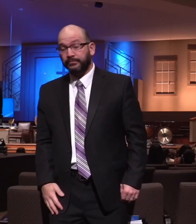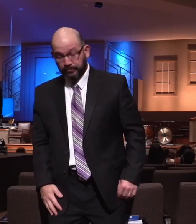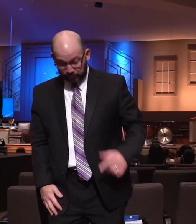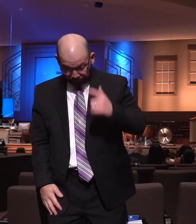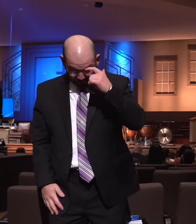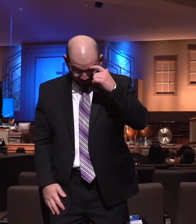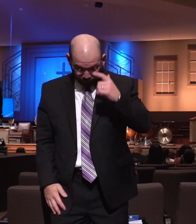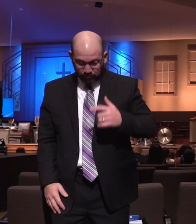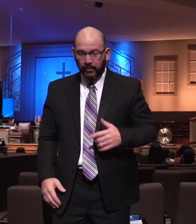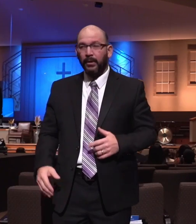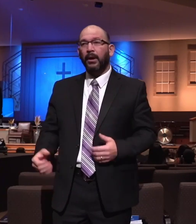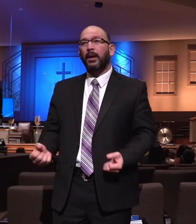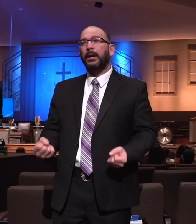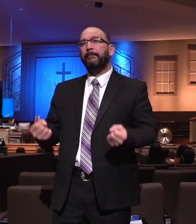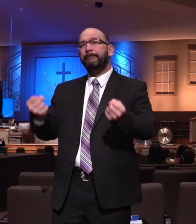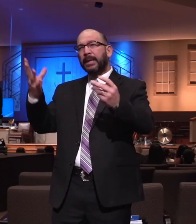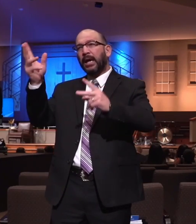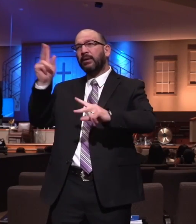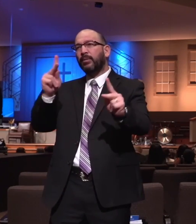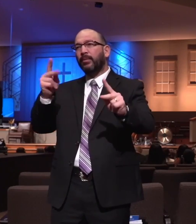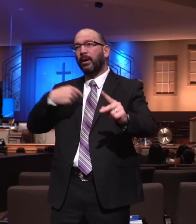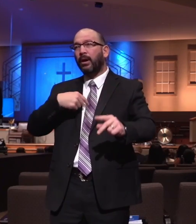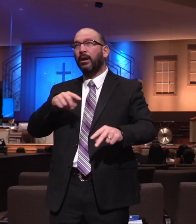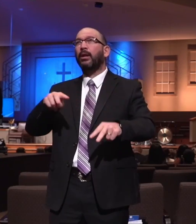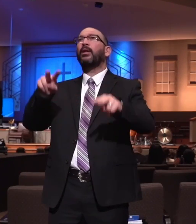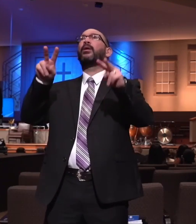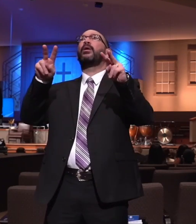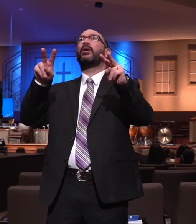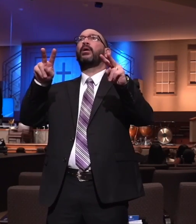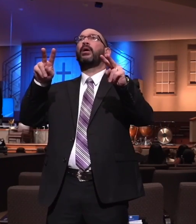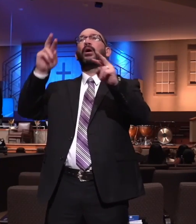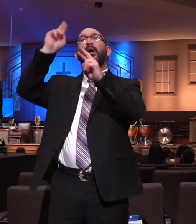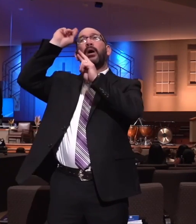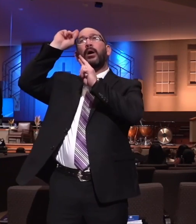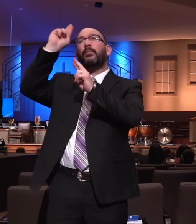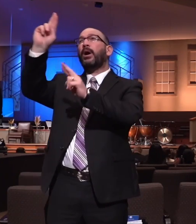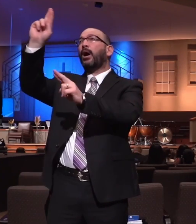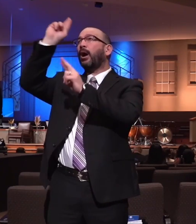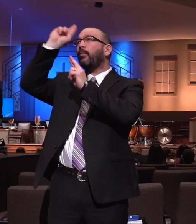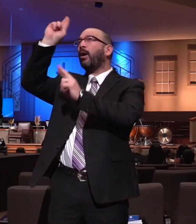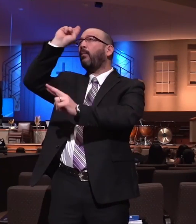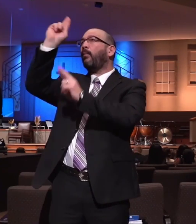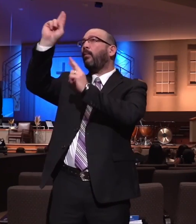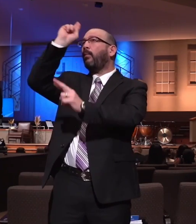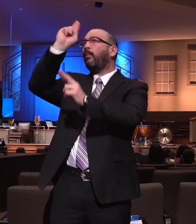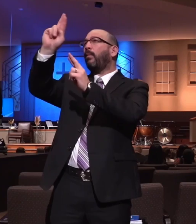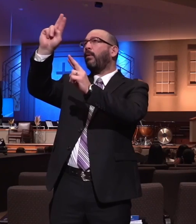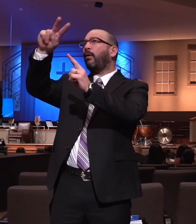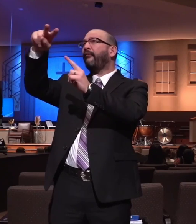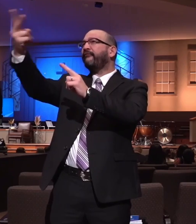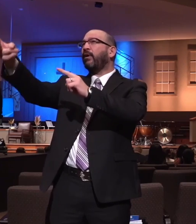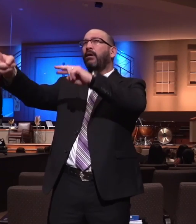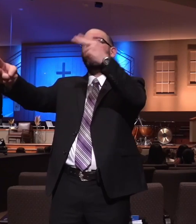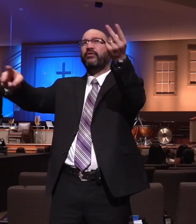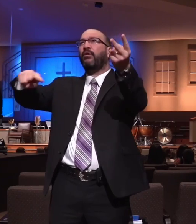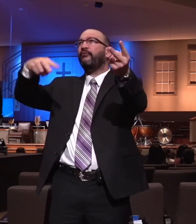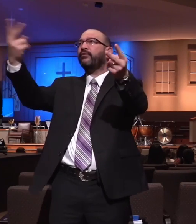I've had many a hurt by people that I held in esteem. And this is what I had to come to, college students.